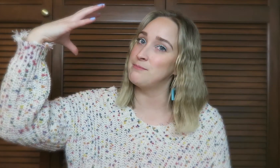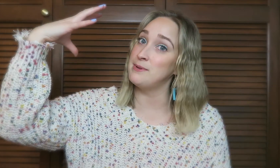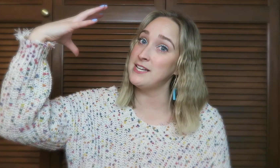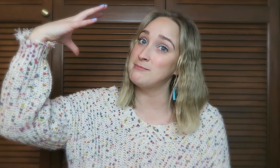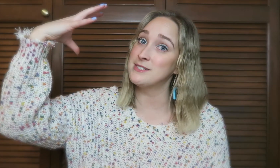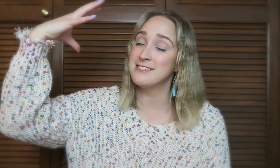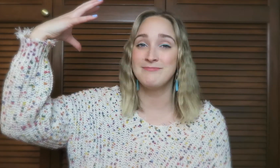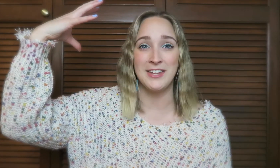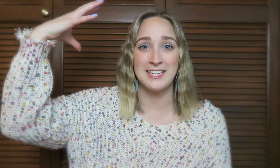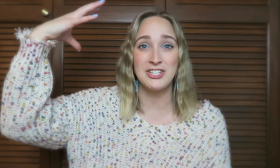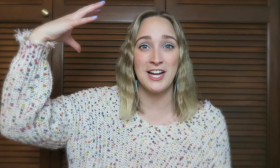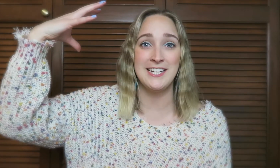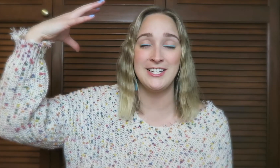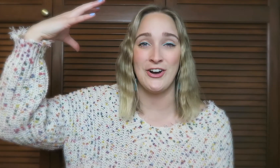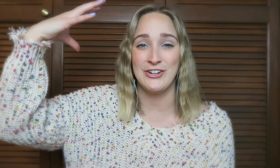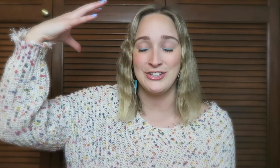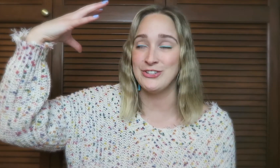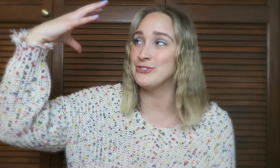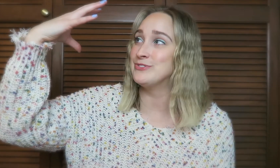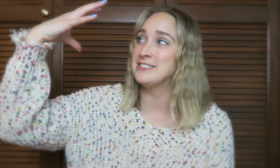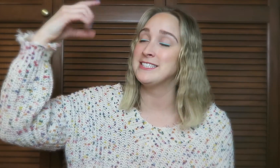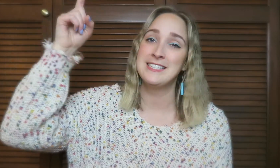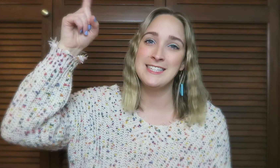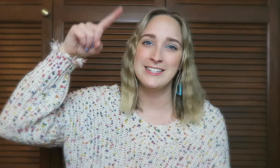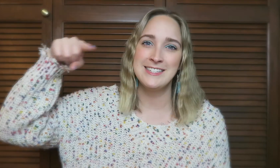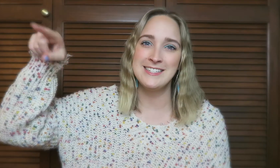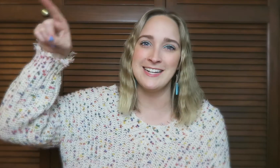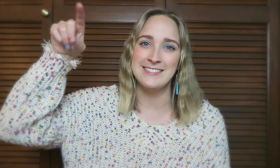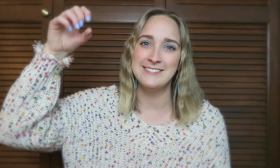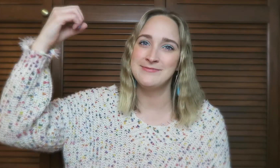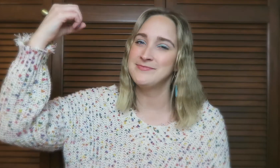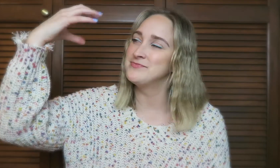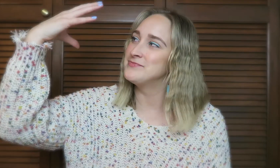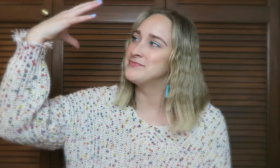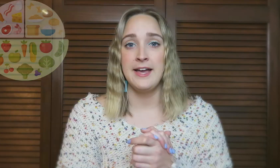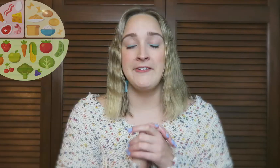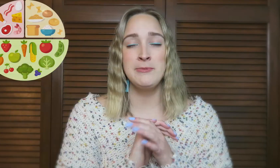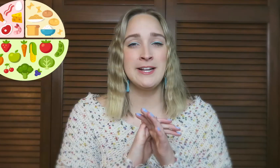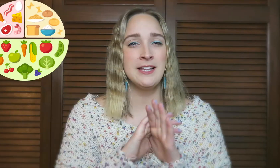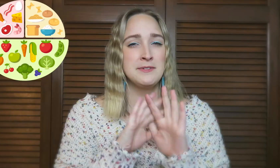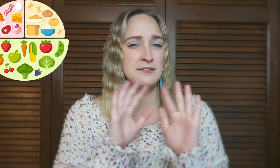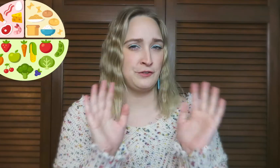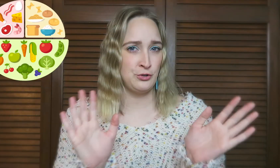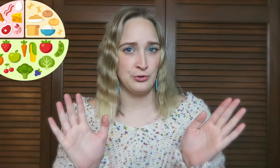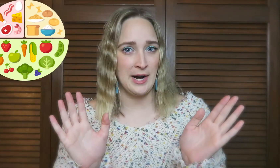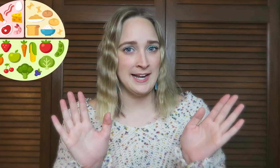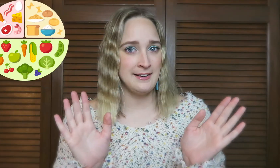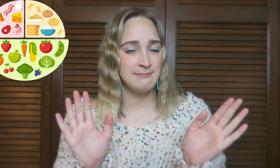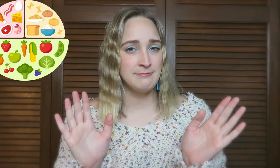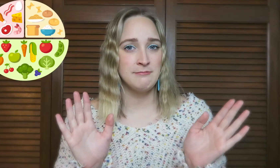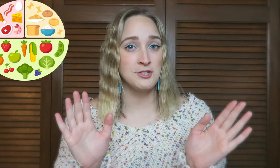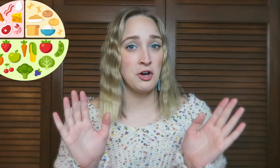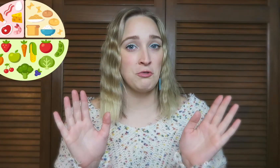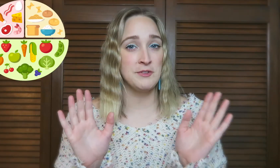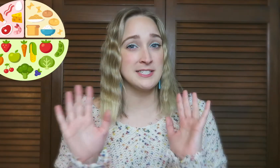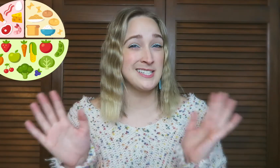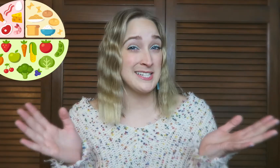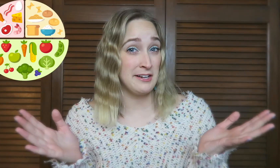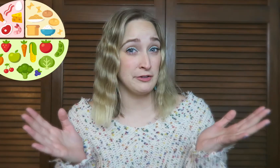Beams like it's shining on you. Sun. Everybody loves food, right? So this is a sign for